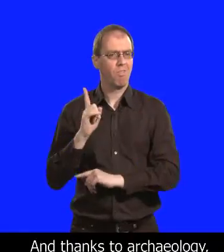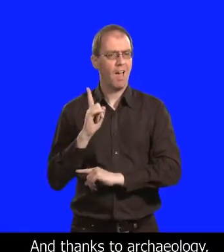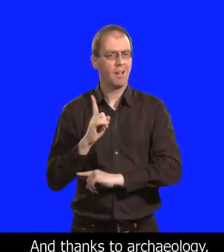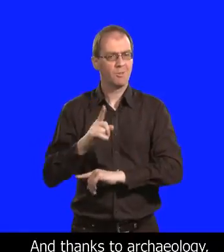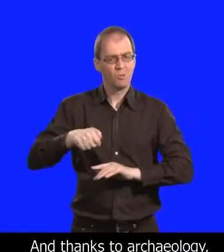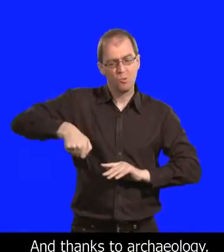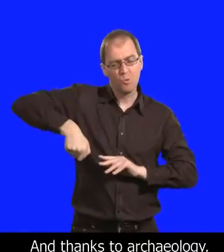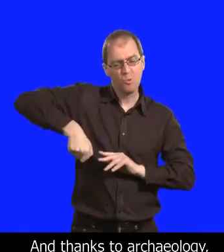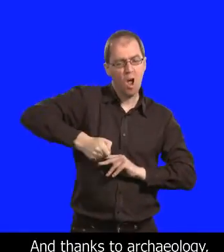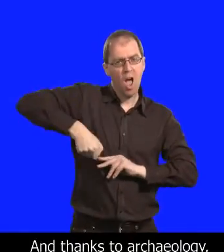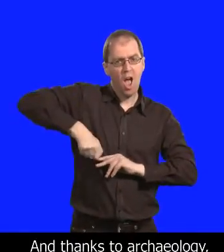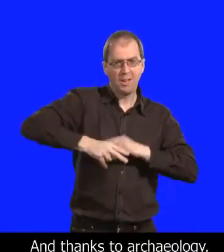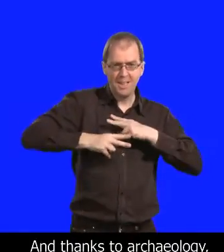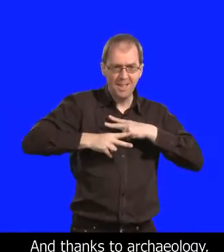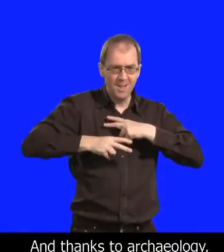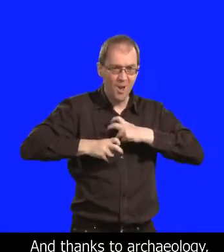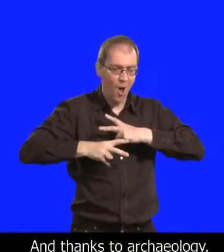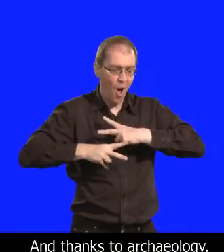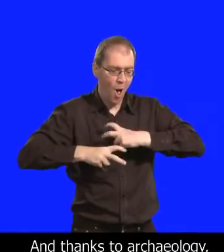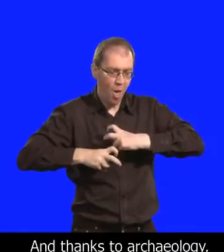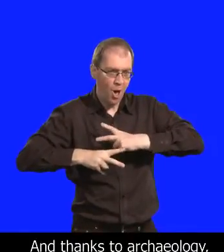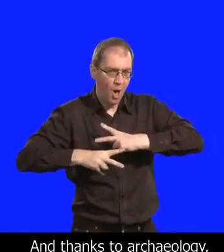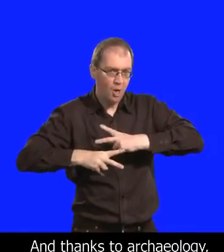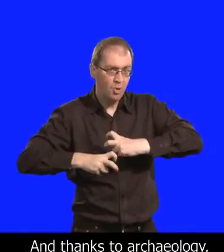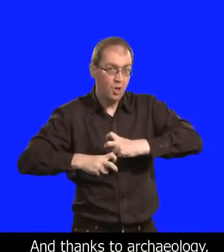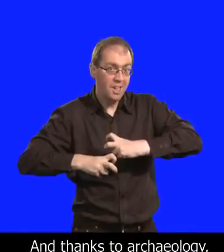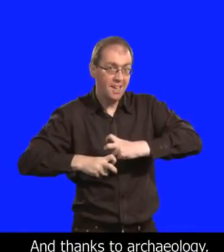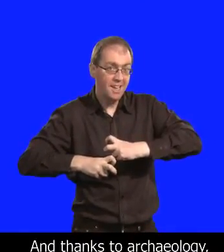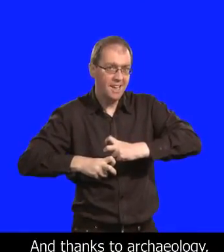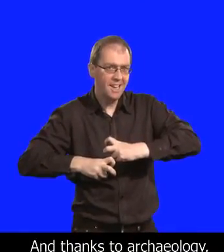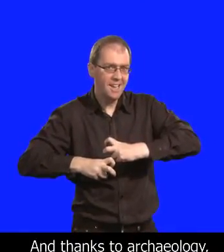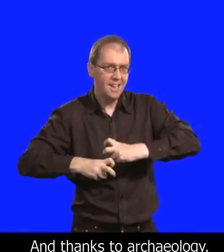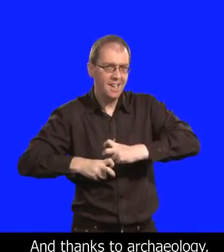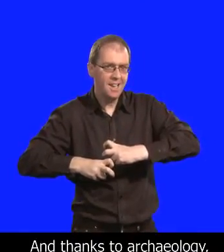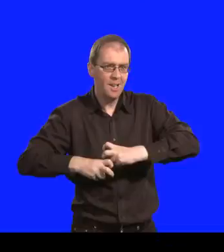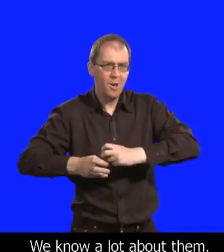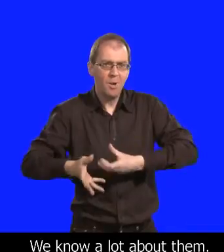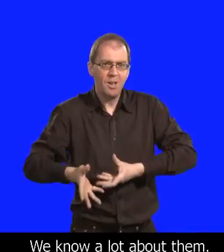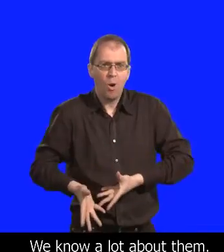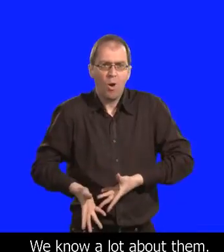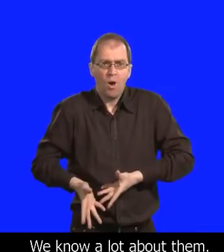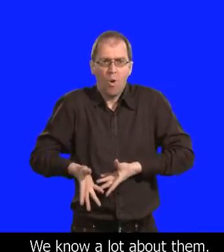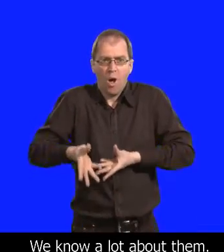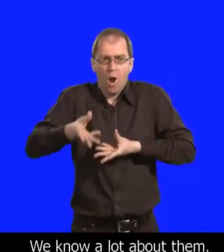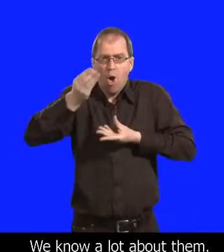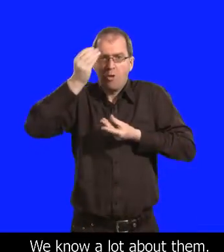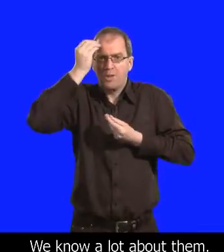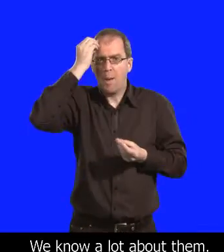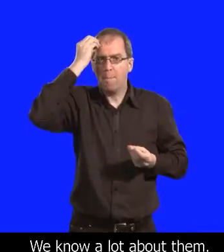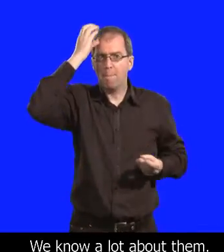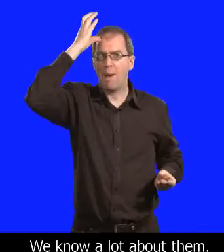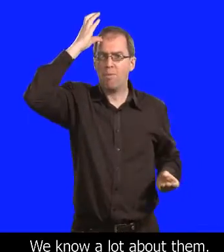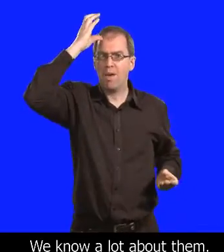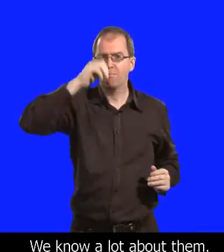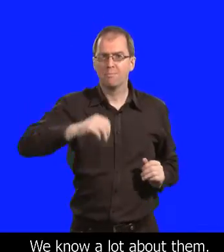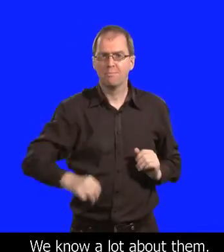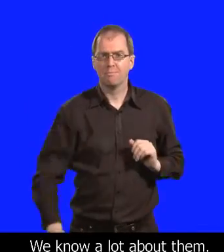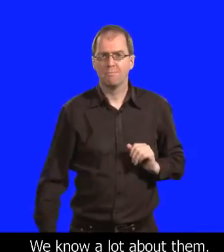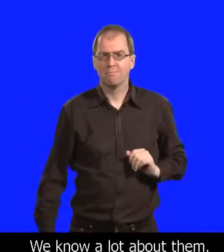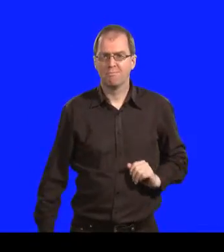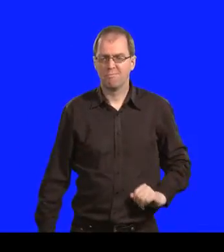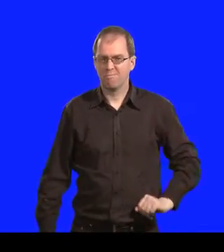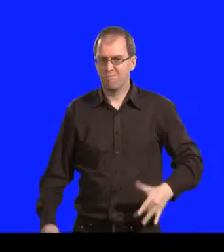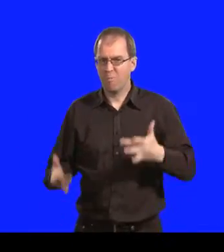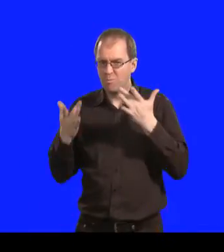and linked to archaeology. We know a lot about them,